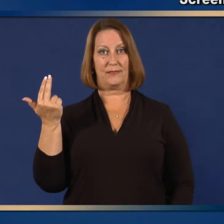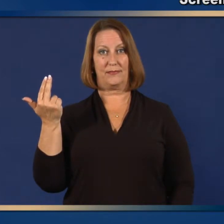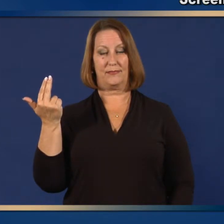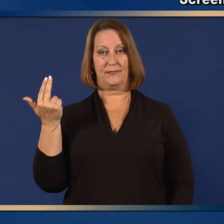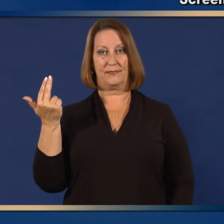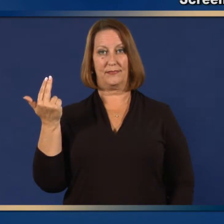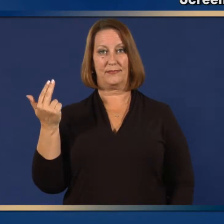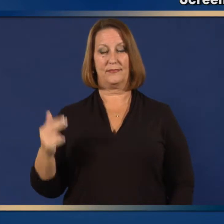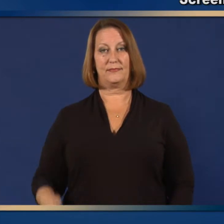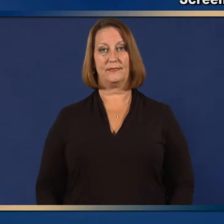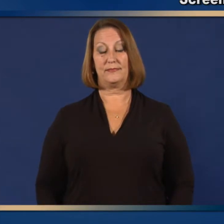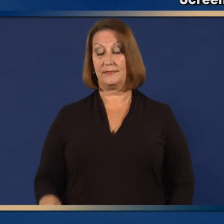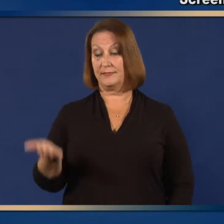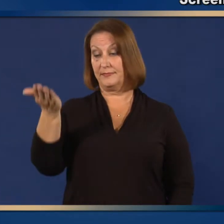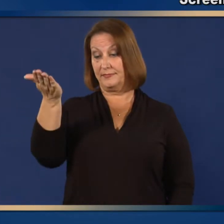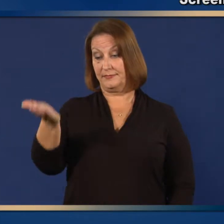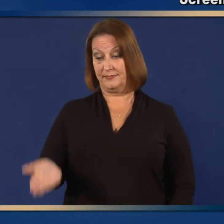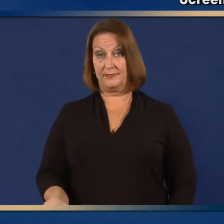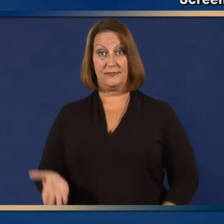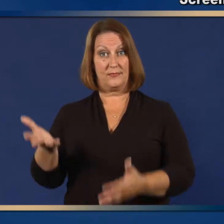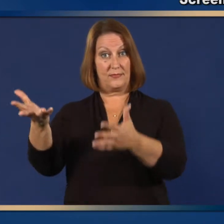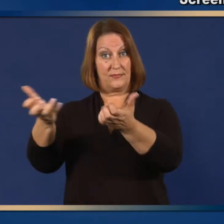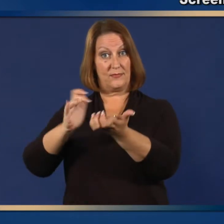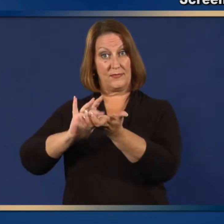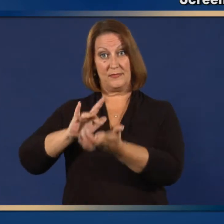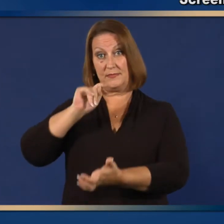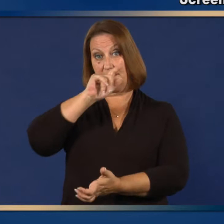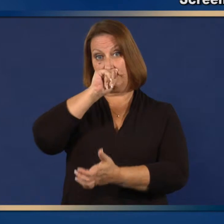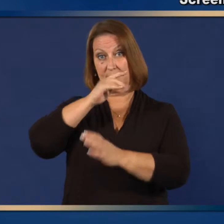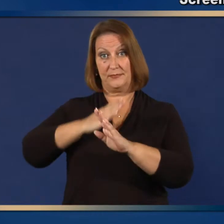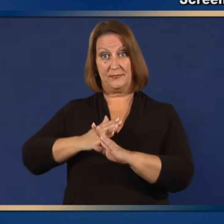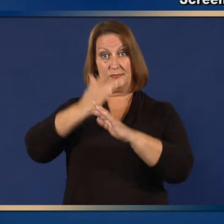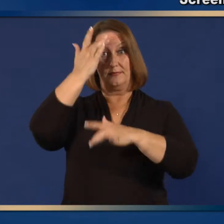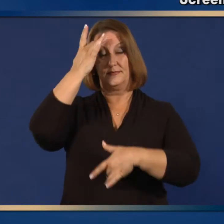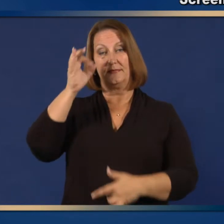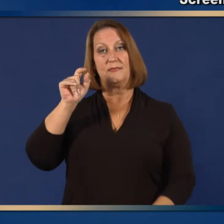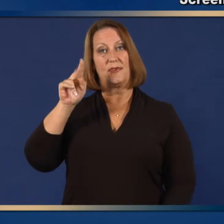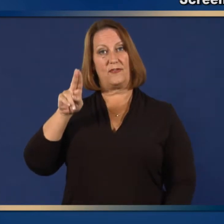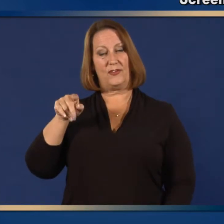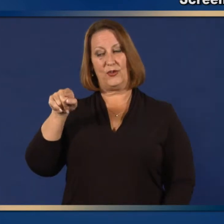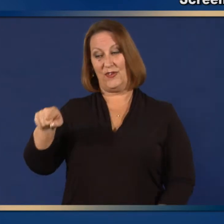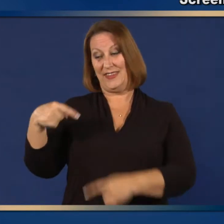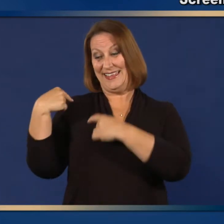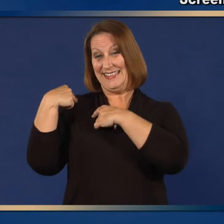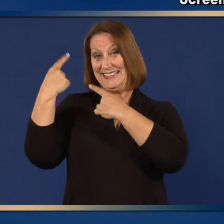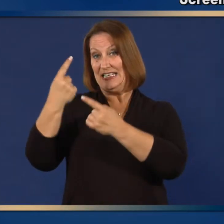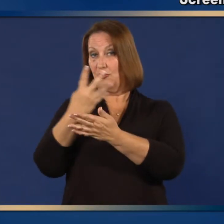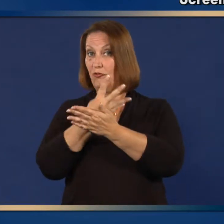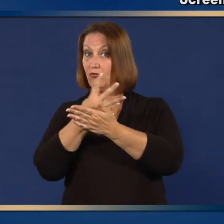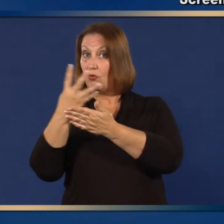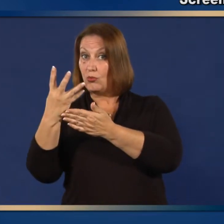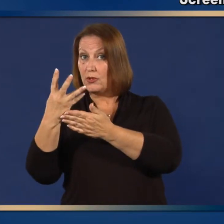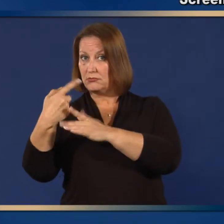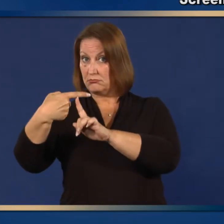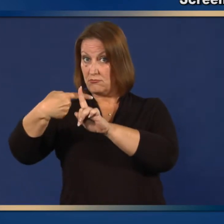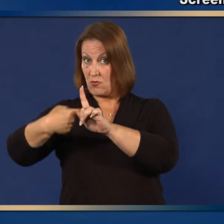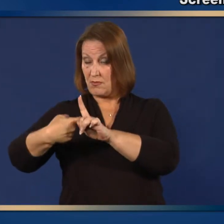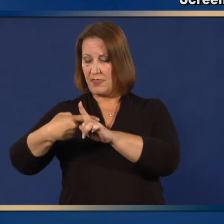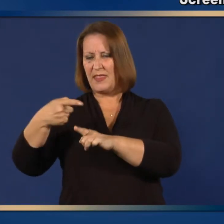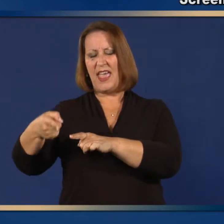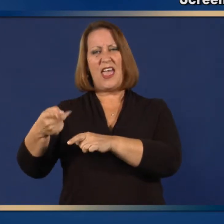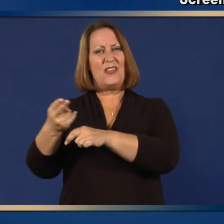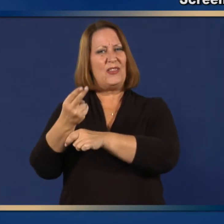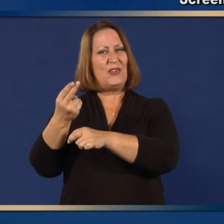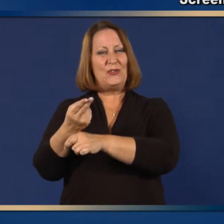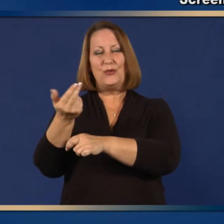14. Has the person to be vaccinated have received any other vaccinations in the past